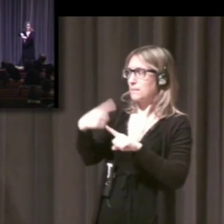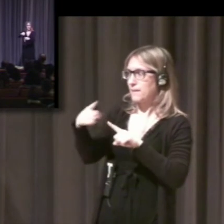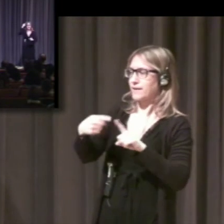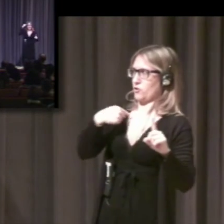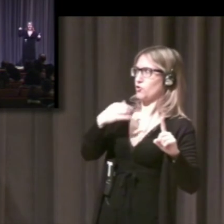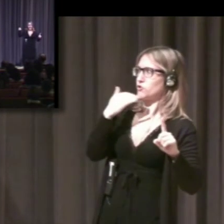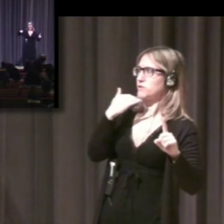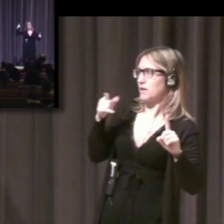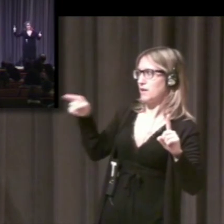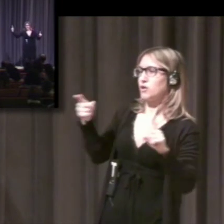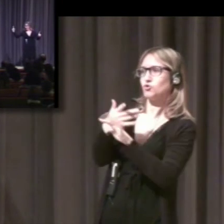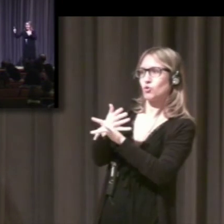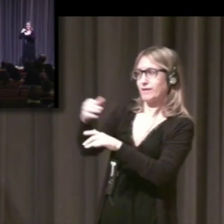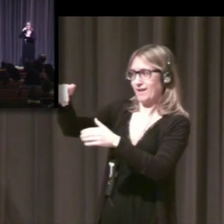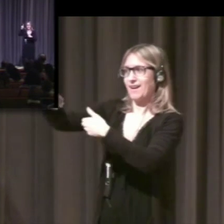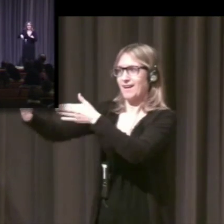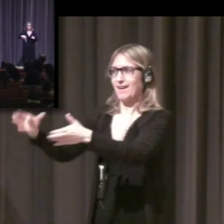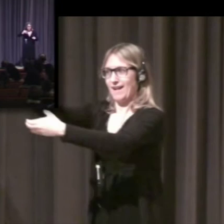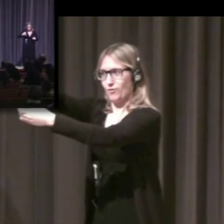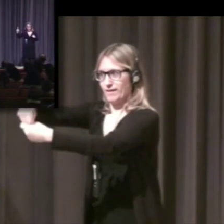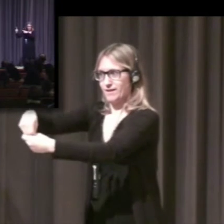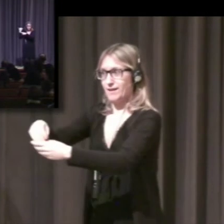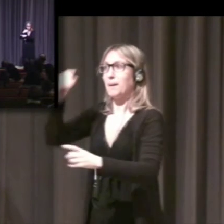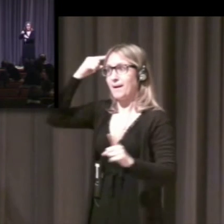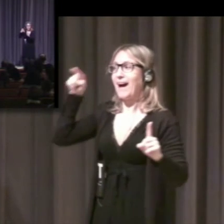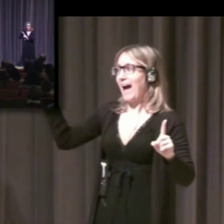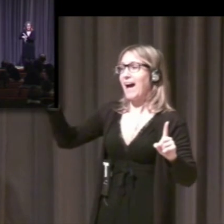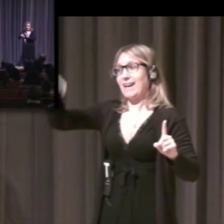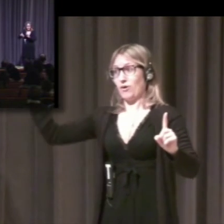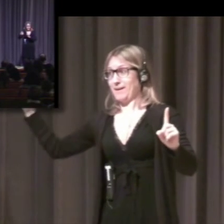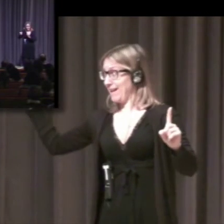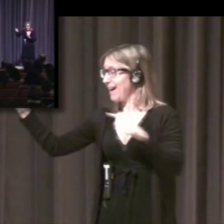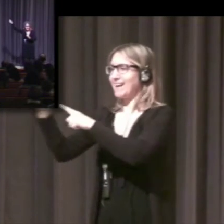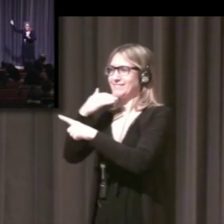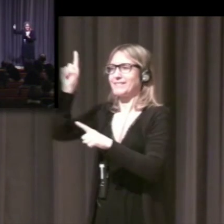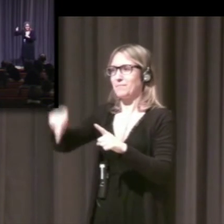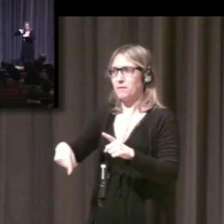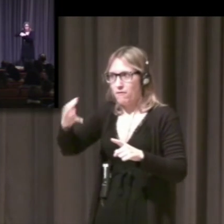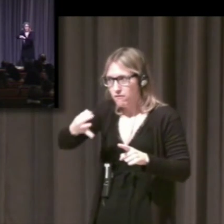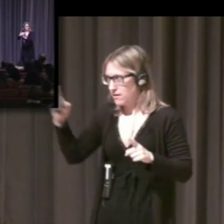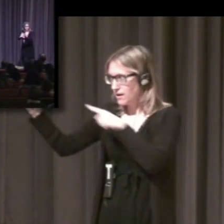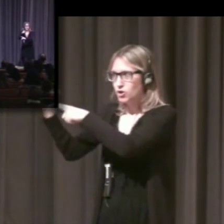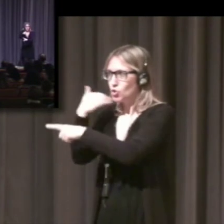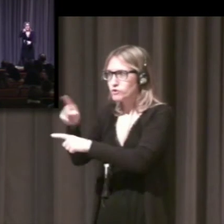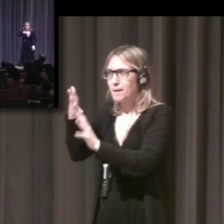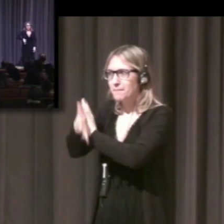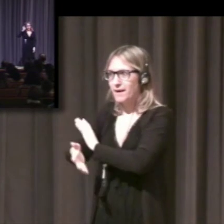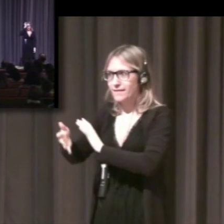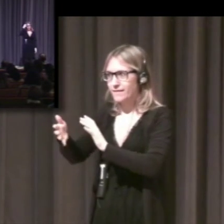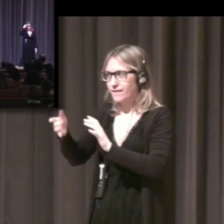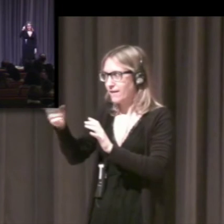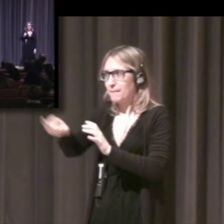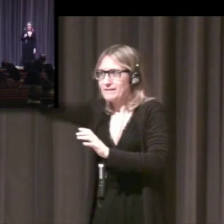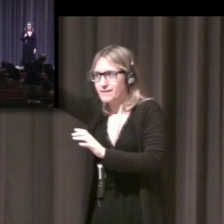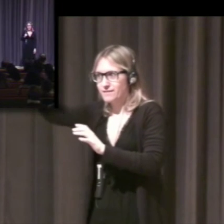They didn't see it. That sort of thing, theory of mind, it's critical to